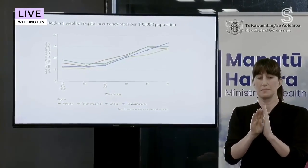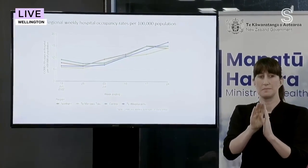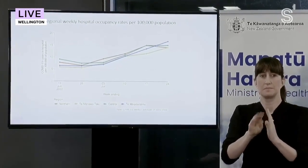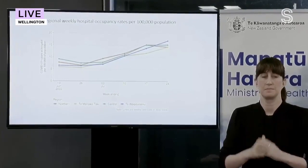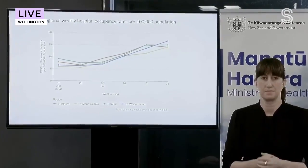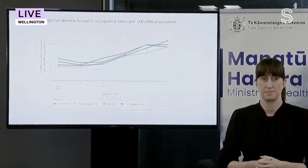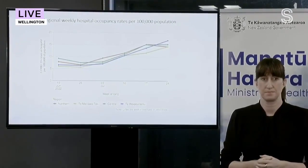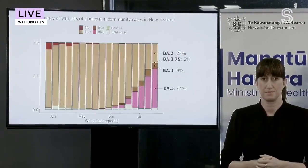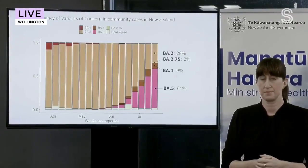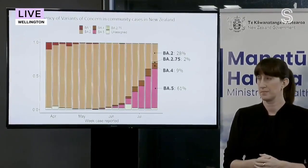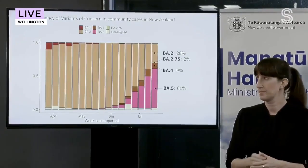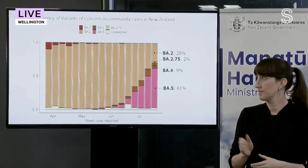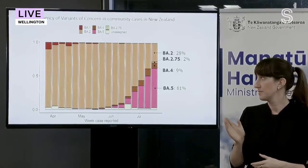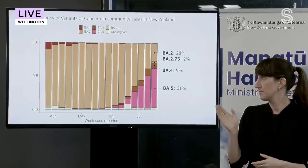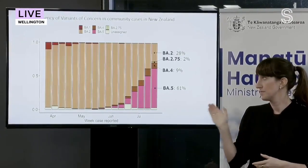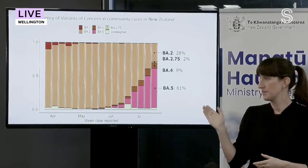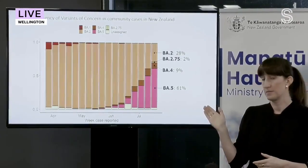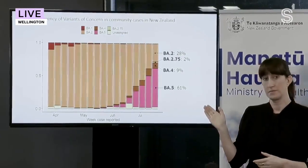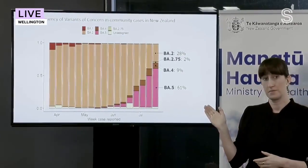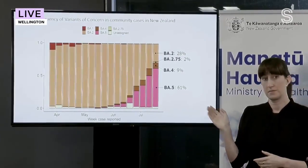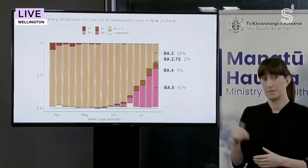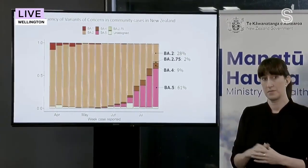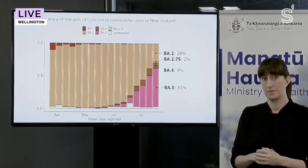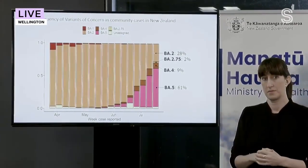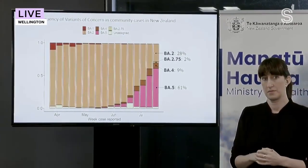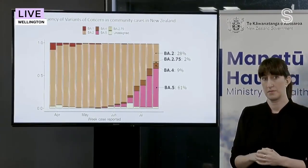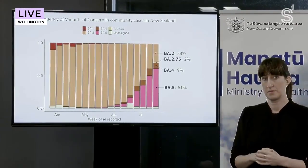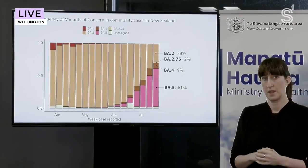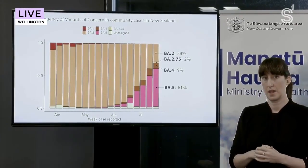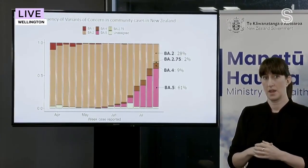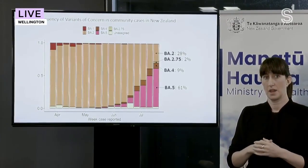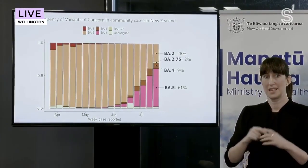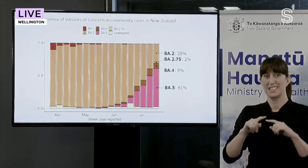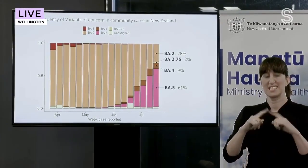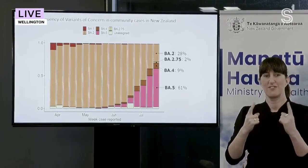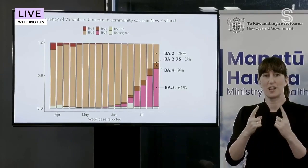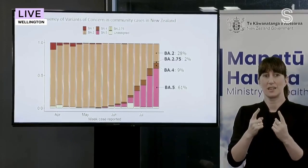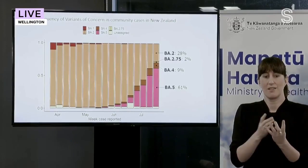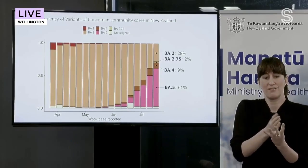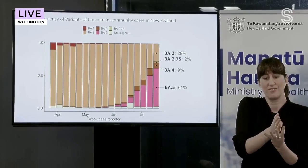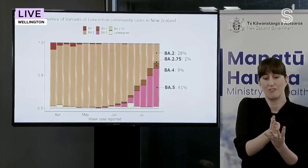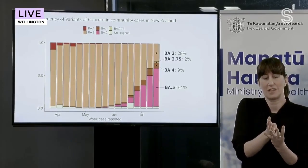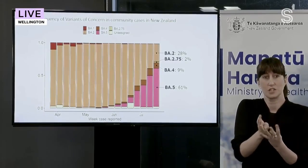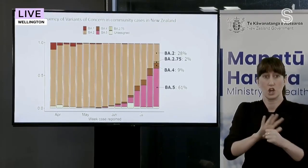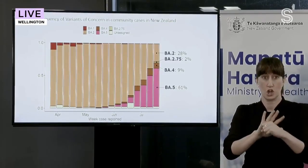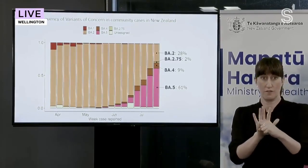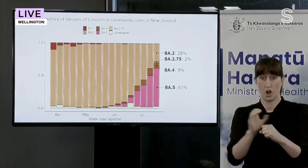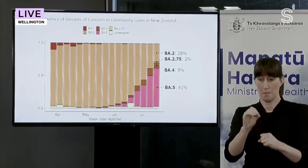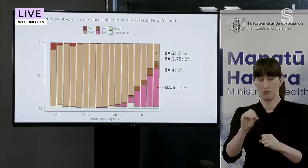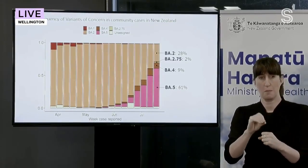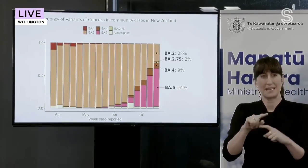Our third slide shows an update on the different sub-variants of Omicron. And you can see,